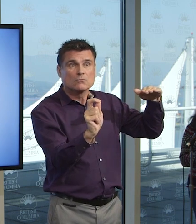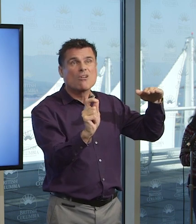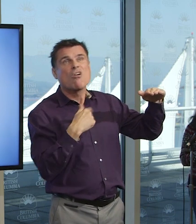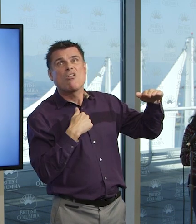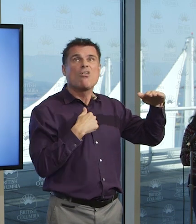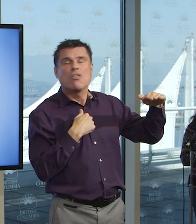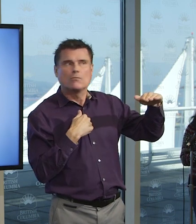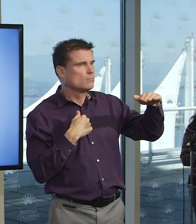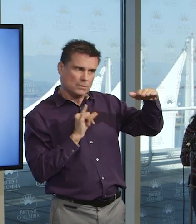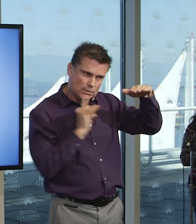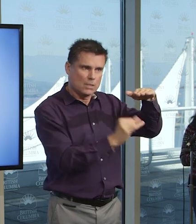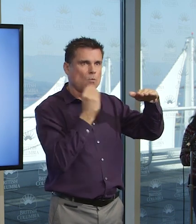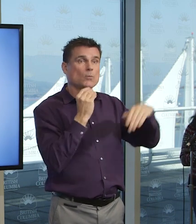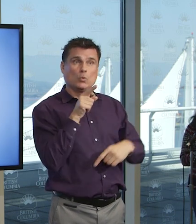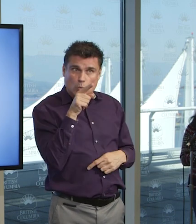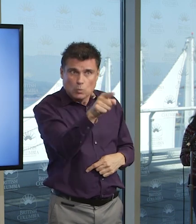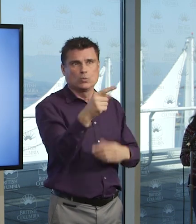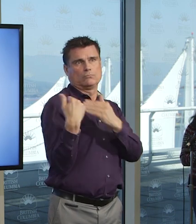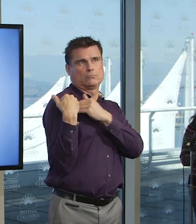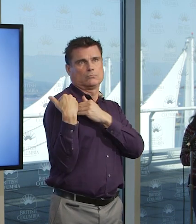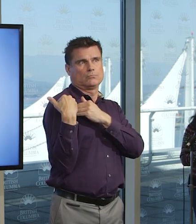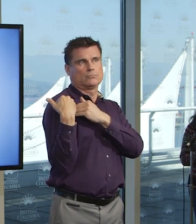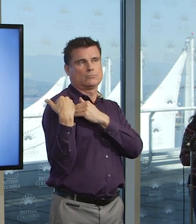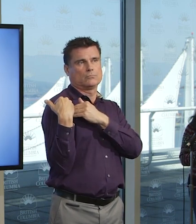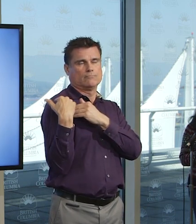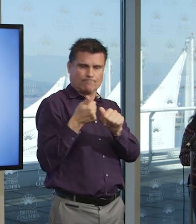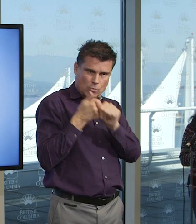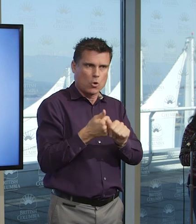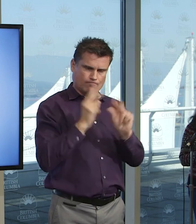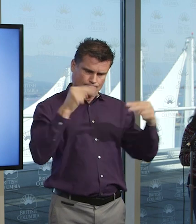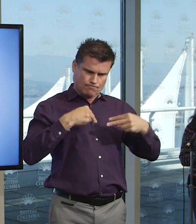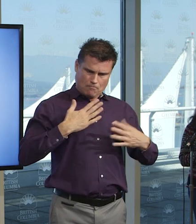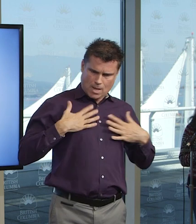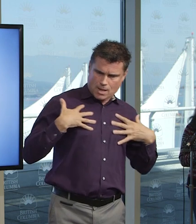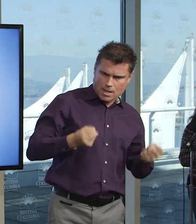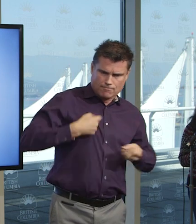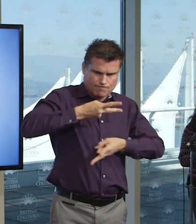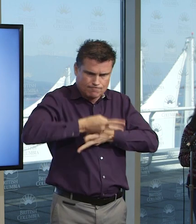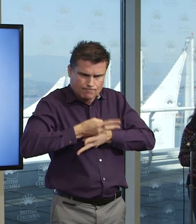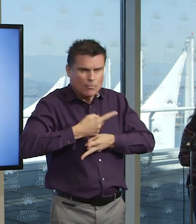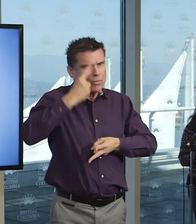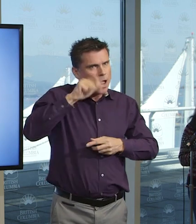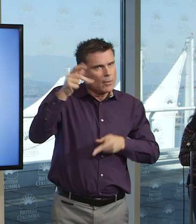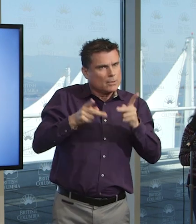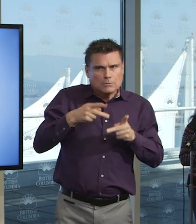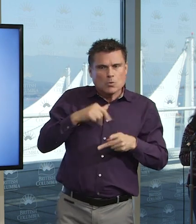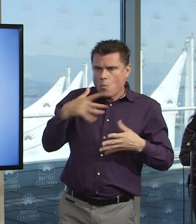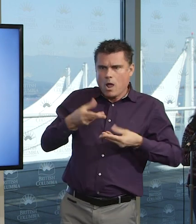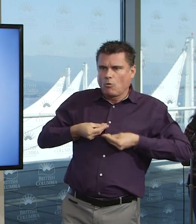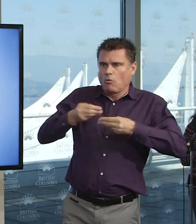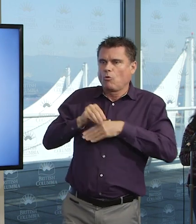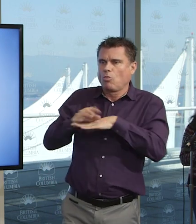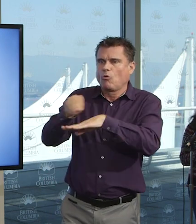has to deal with with the spread of COVID-19. There may be questions, and we look forward to questions in comparison